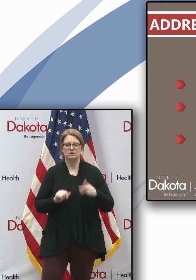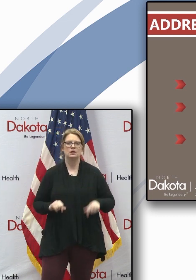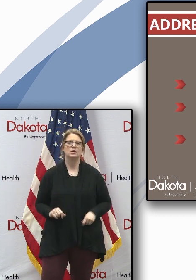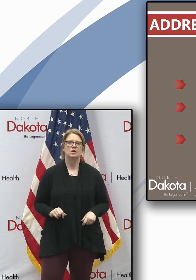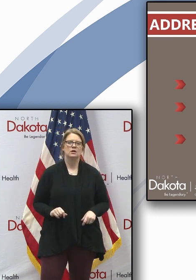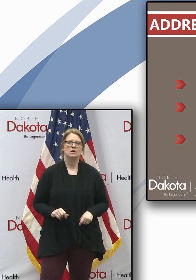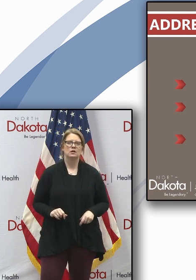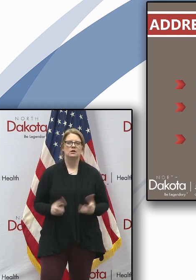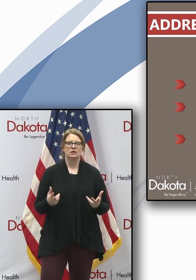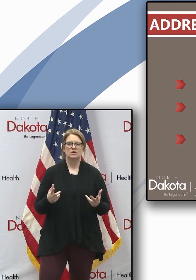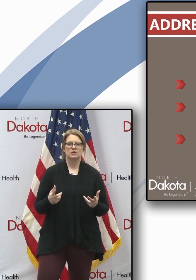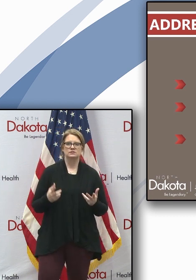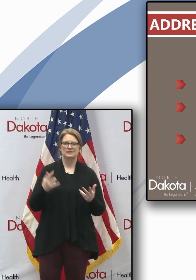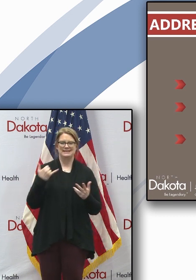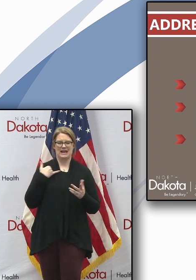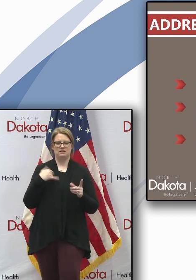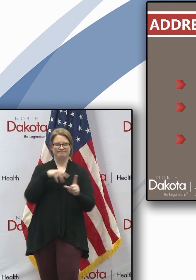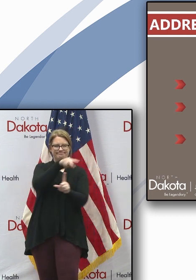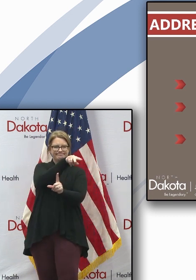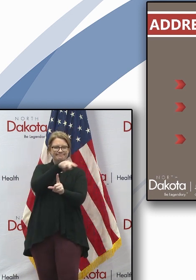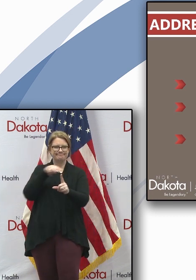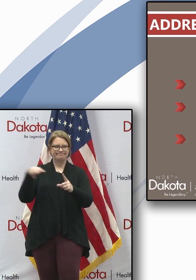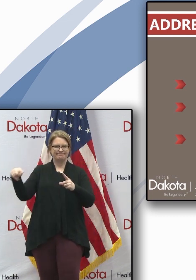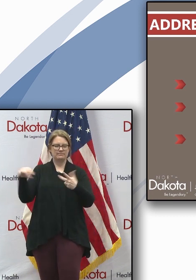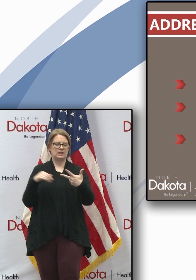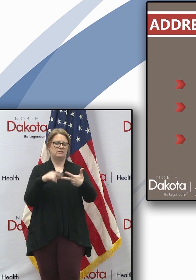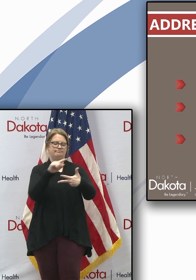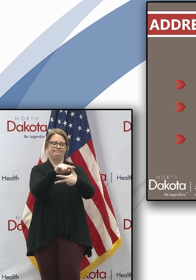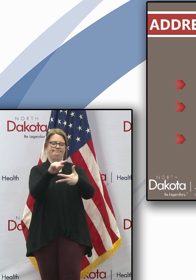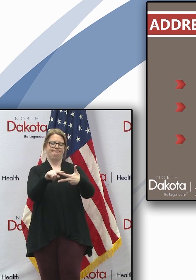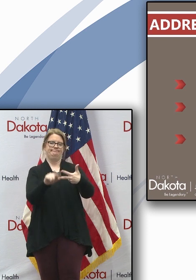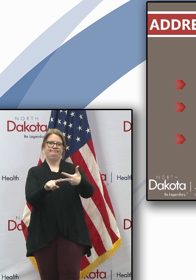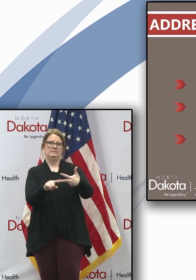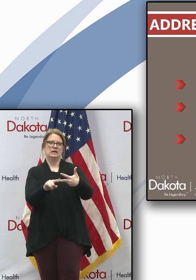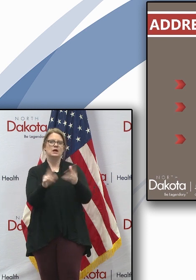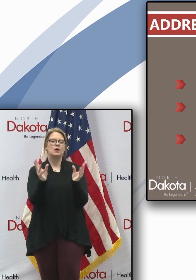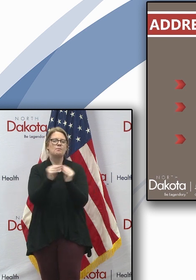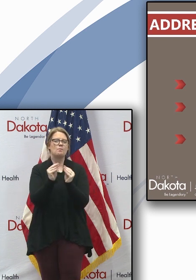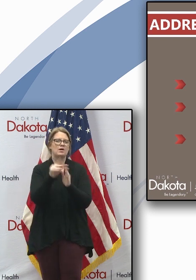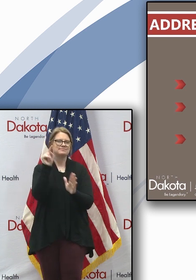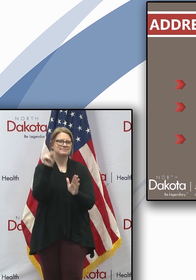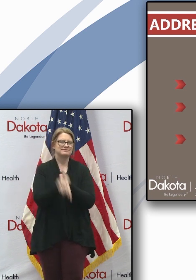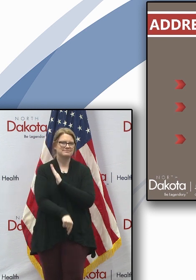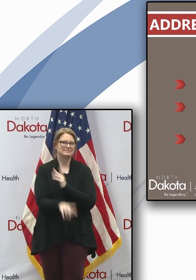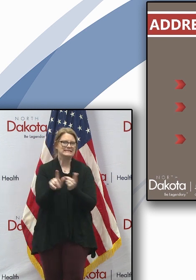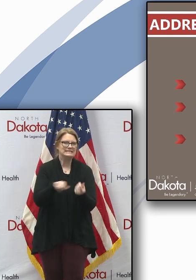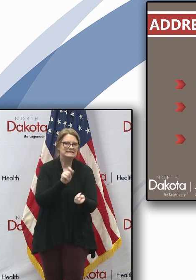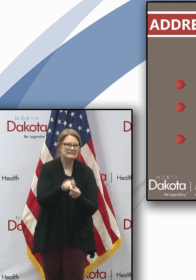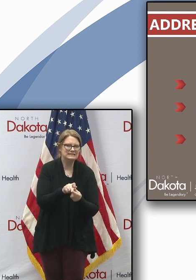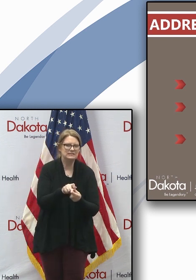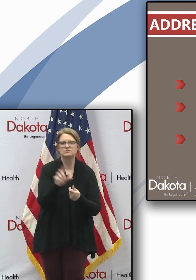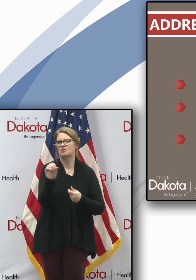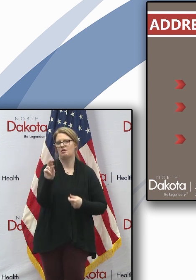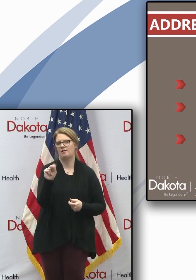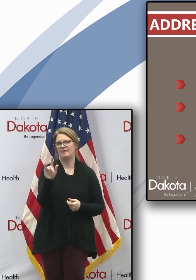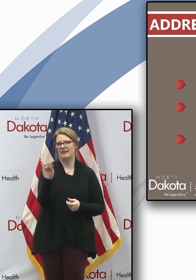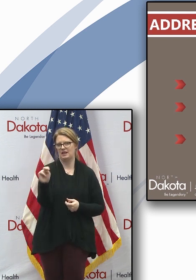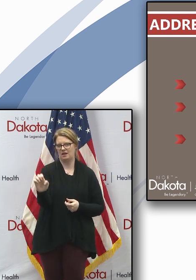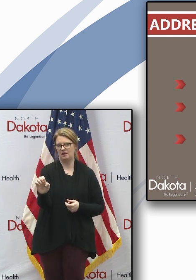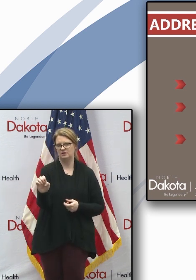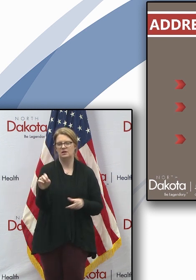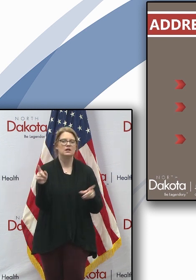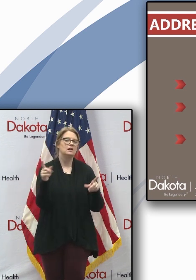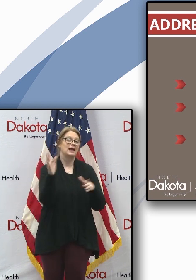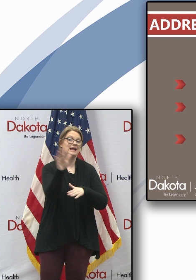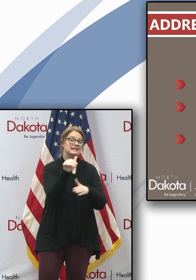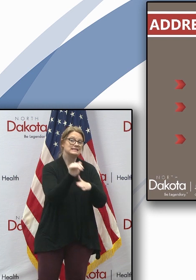,000 foot view of each piece of the plan. More detail is being posted online as we speak and will be shared with providers